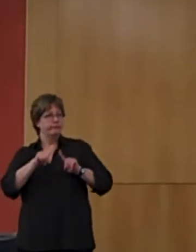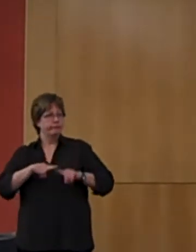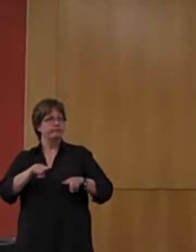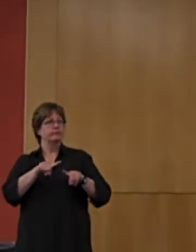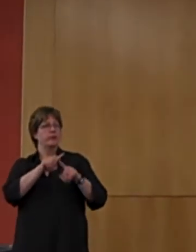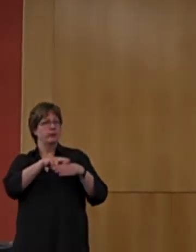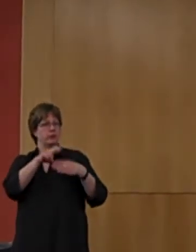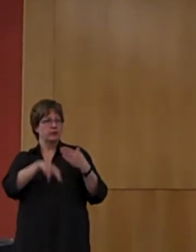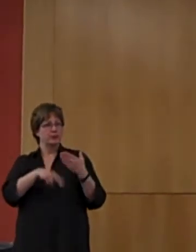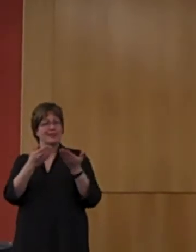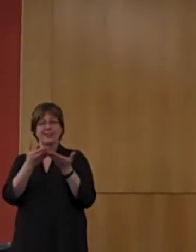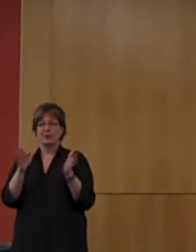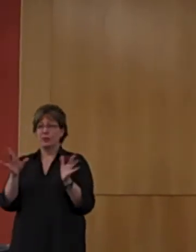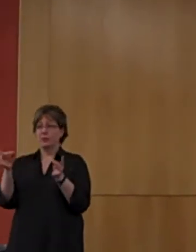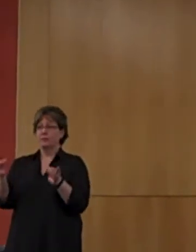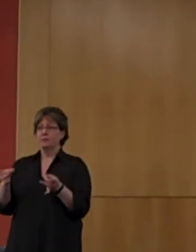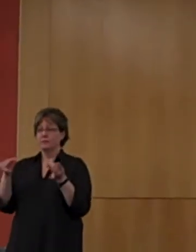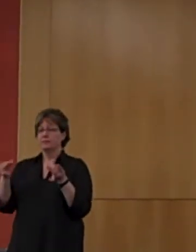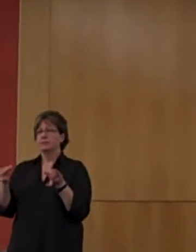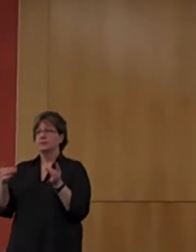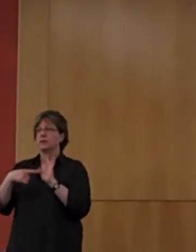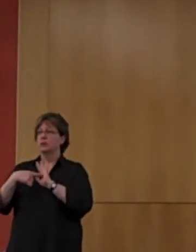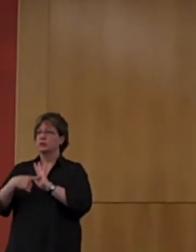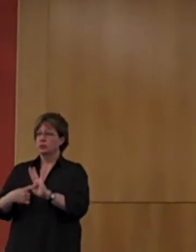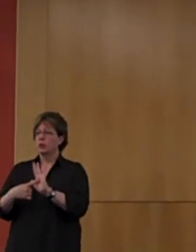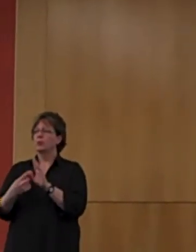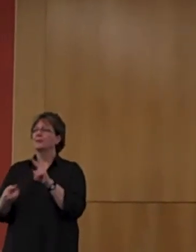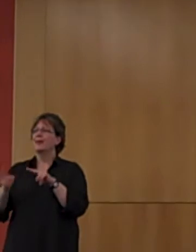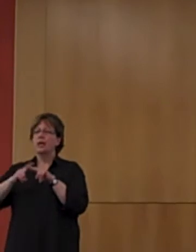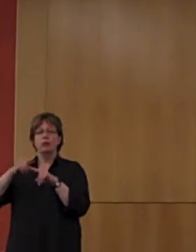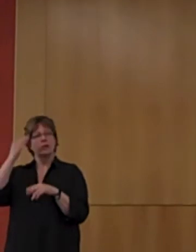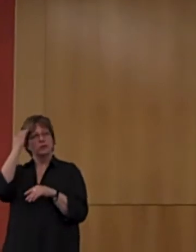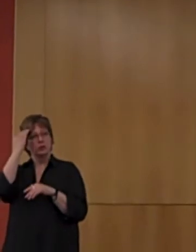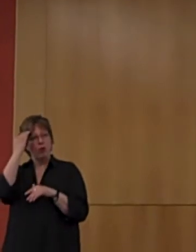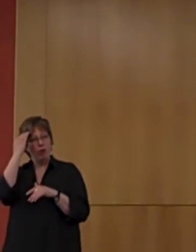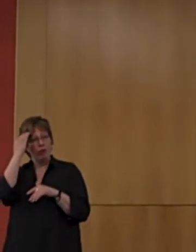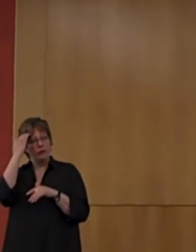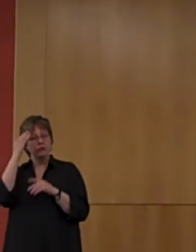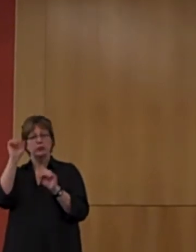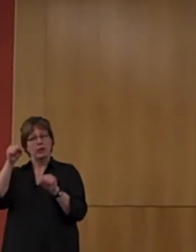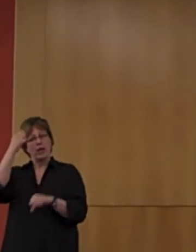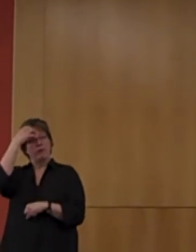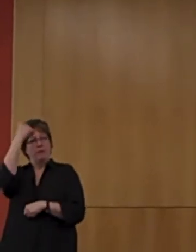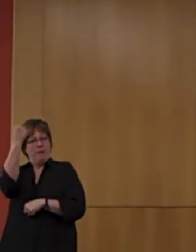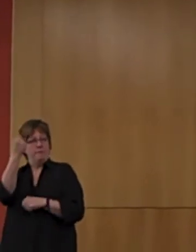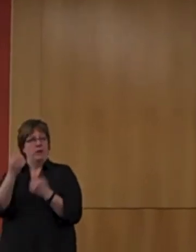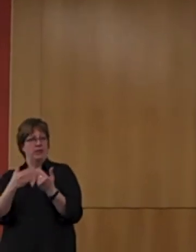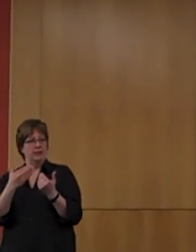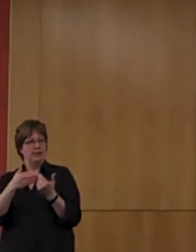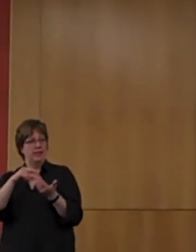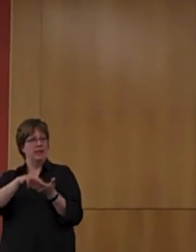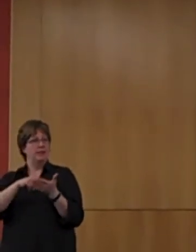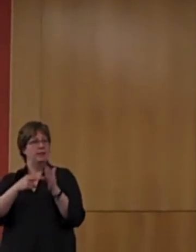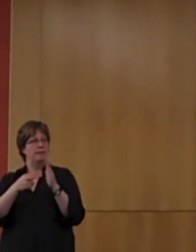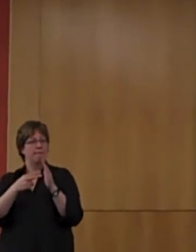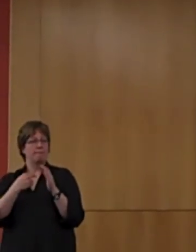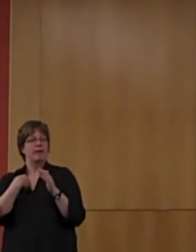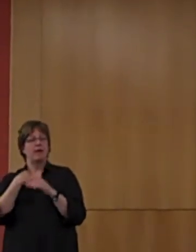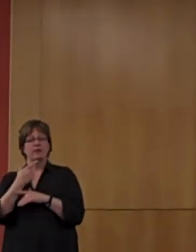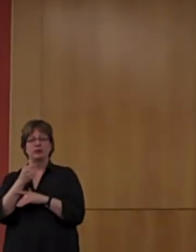associated with such promising outcomes as increased knowledge retention, as in the case of cramming Georgetown University med program college